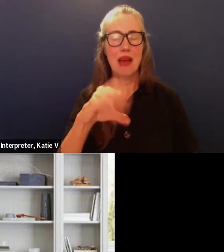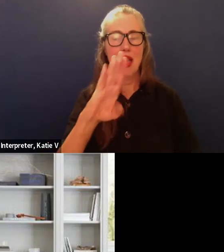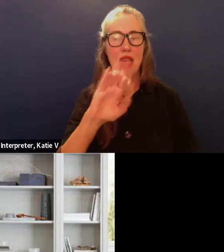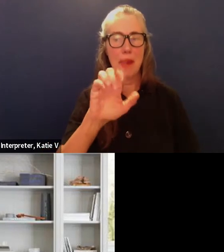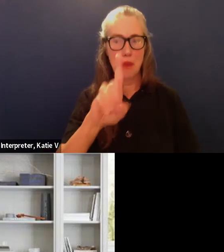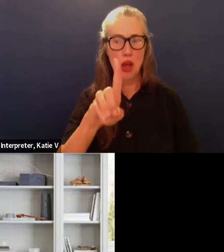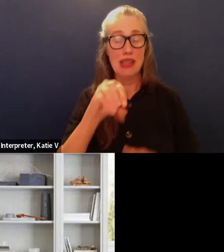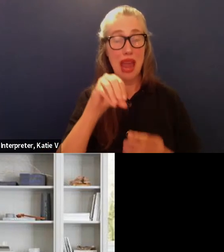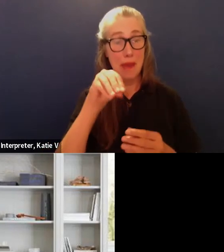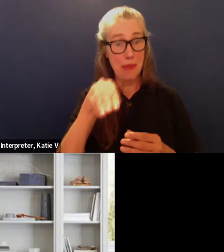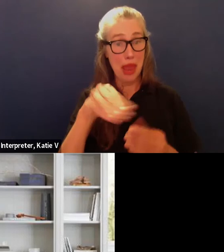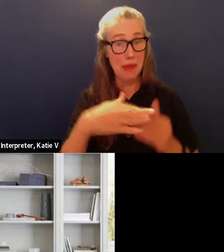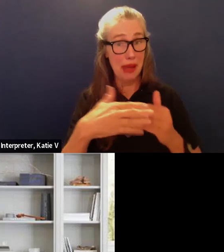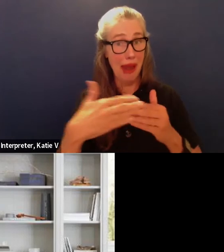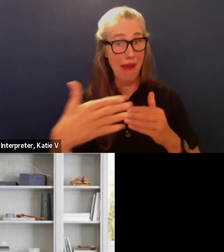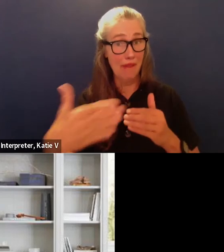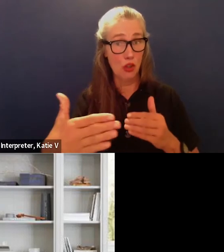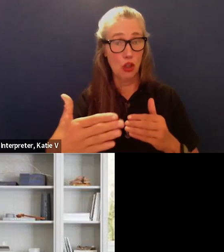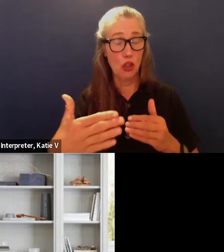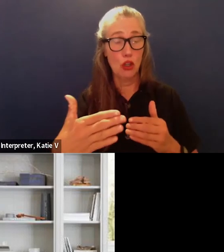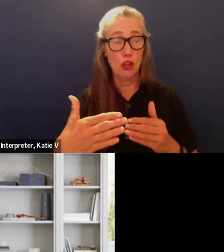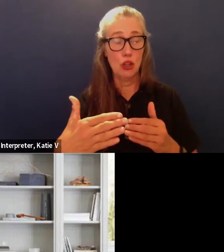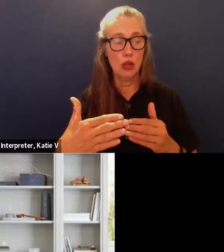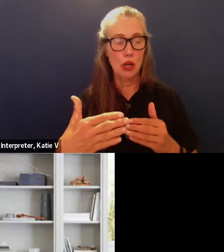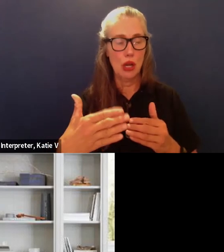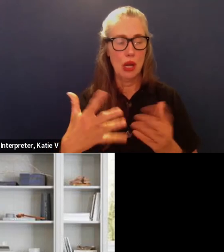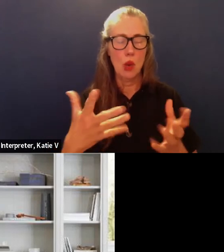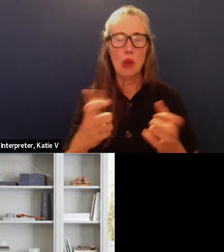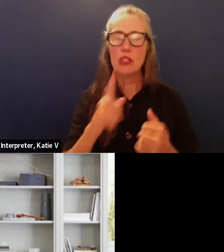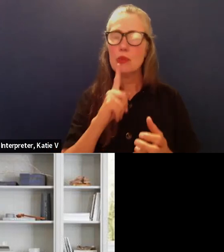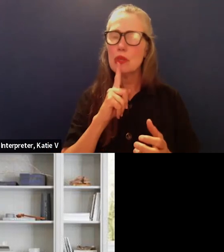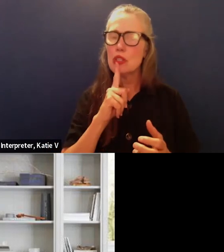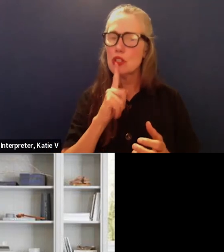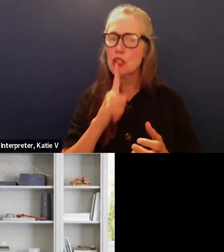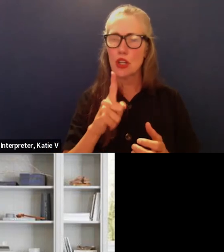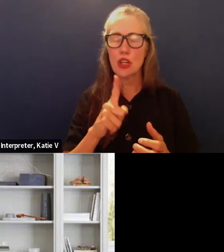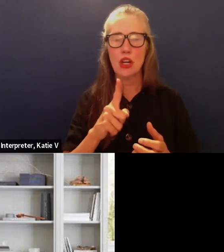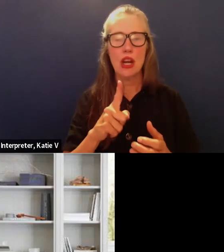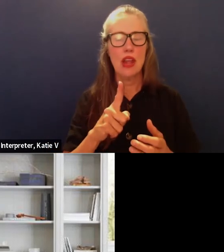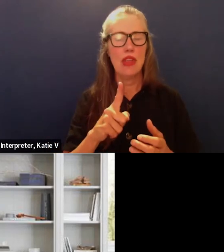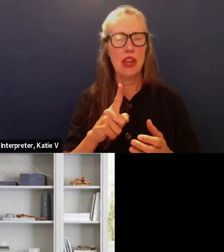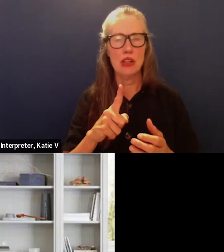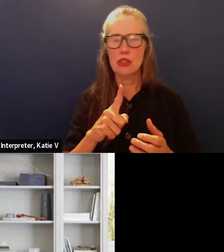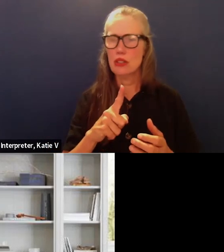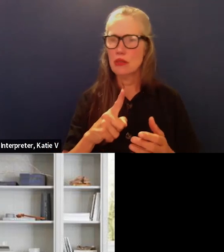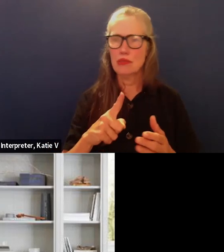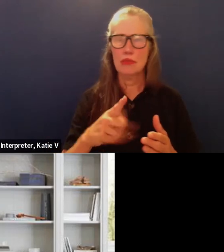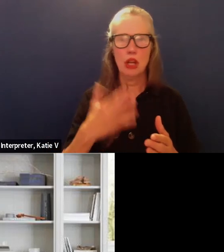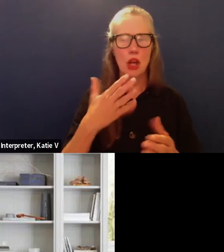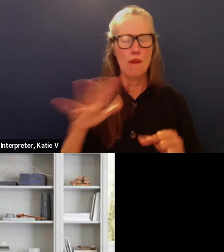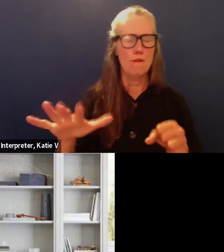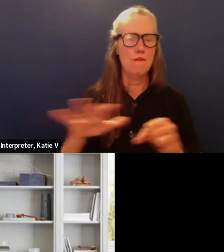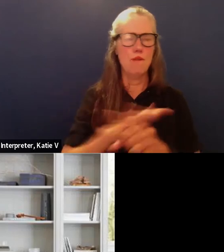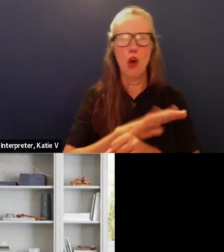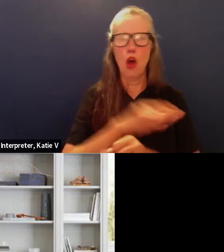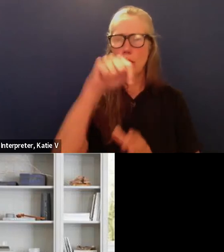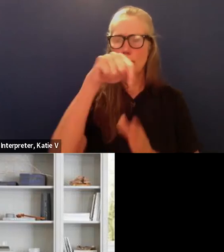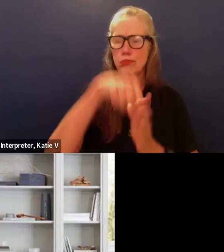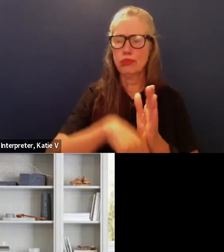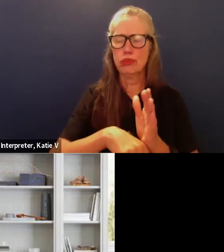for it afterwards just to ensure that there's a robust stakeholder process determining